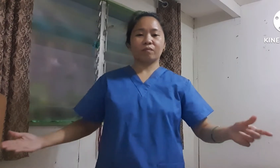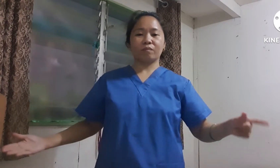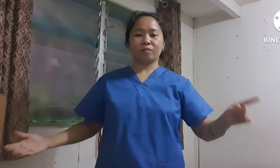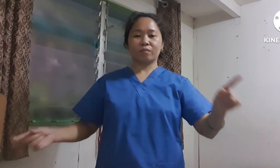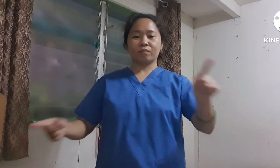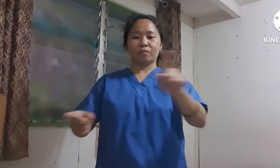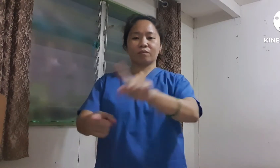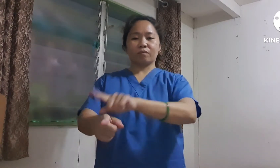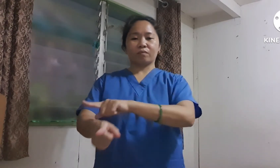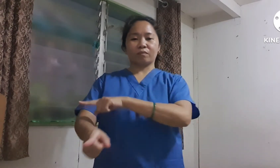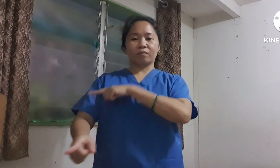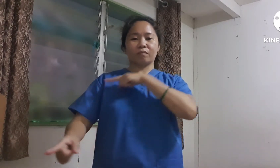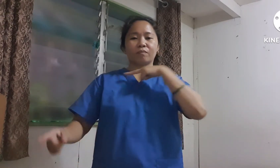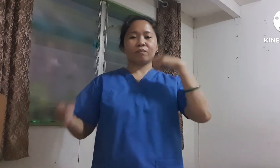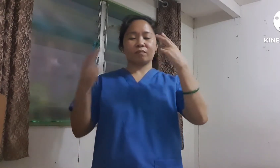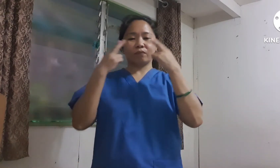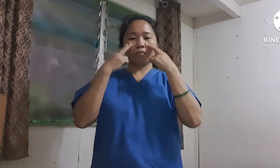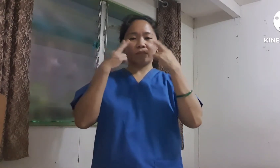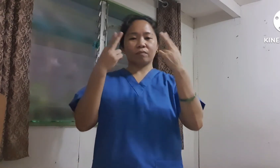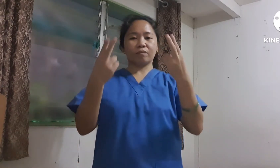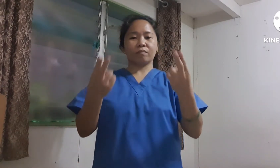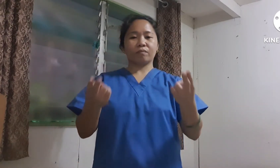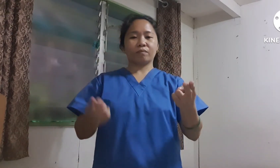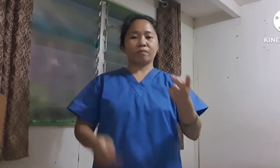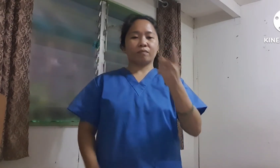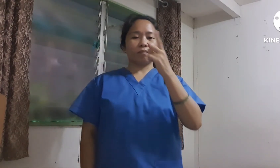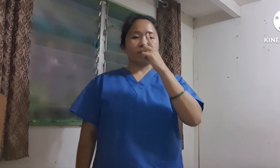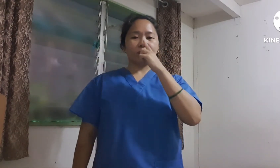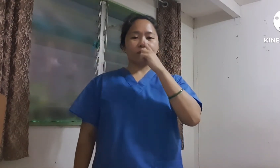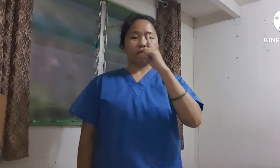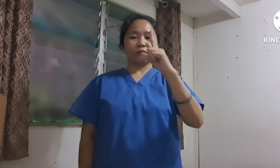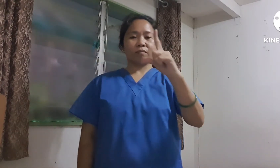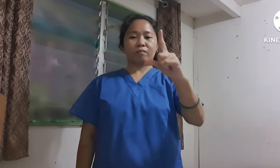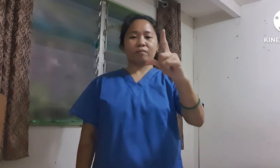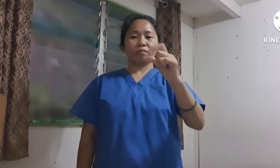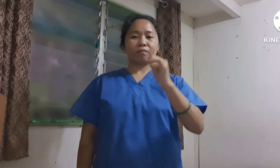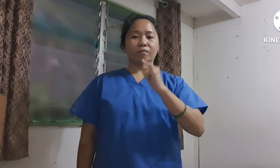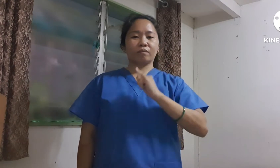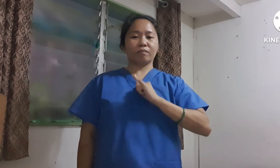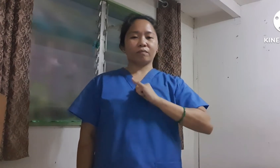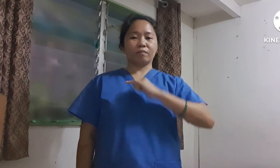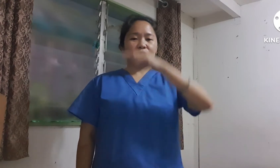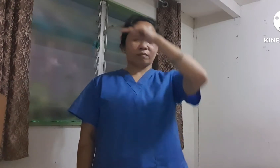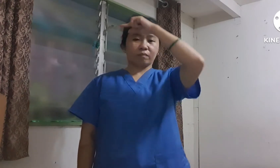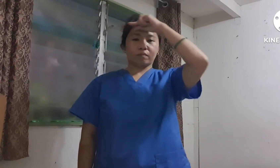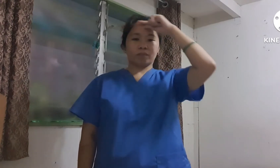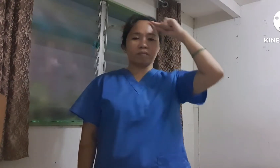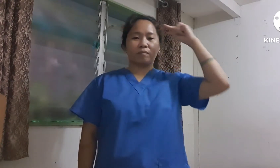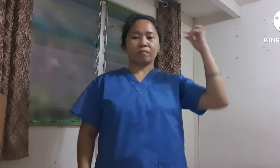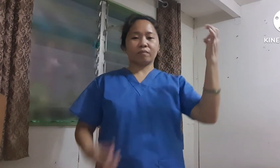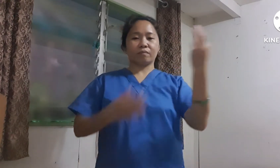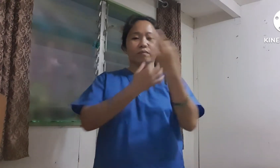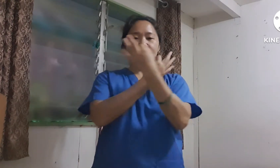so long to me, see? How lucky I am, as I am free.